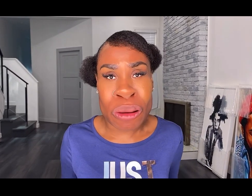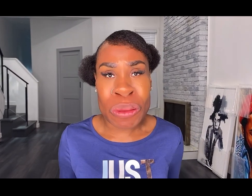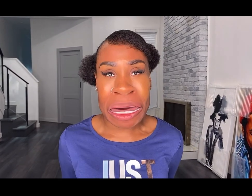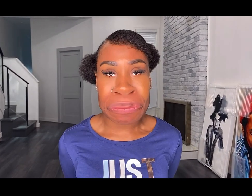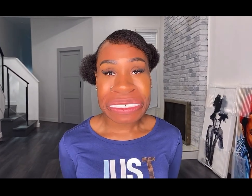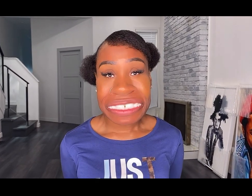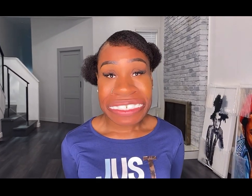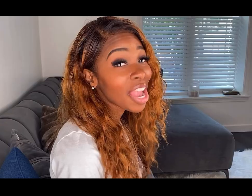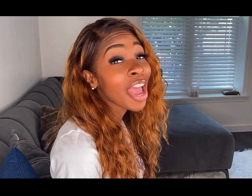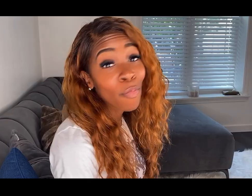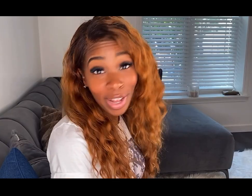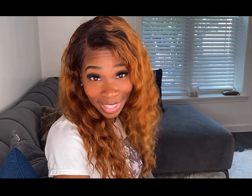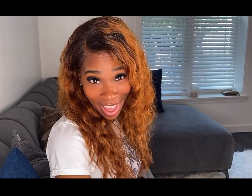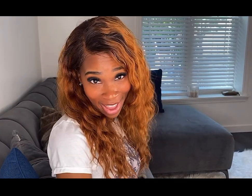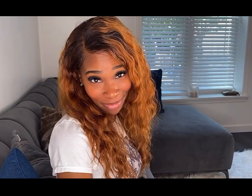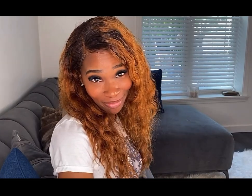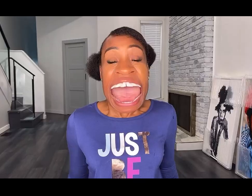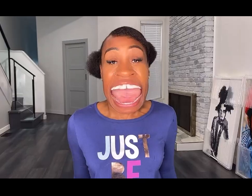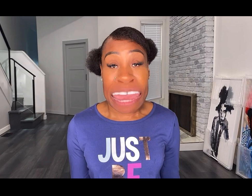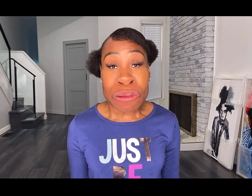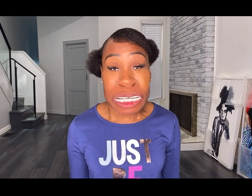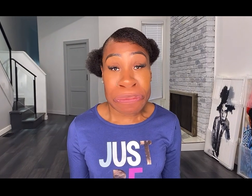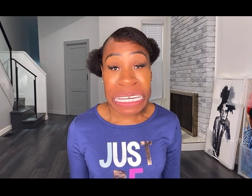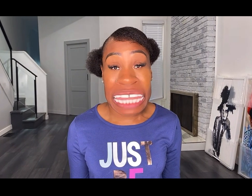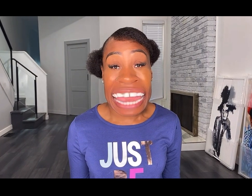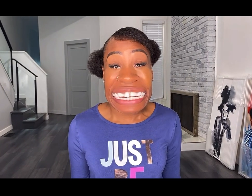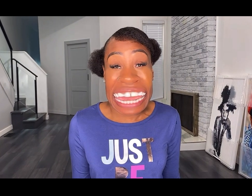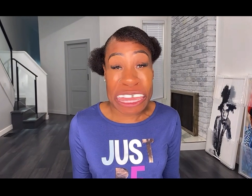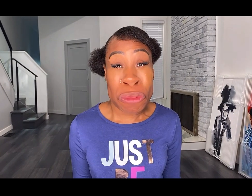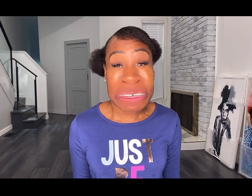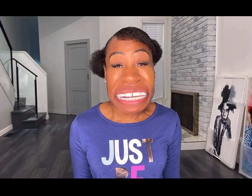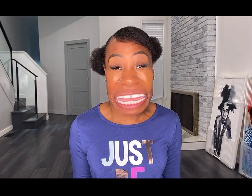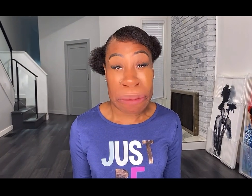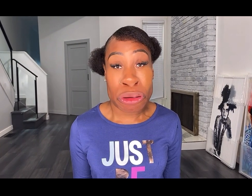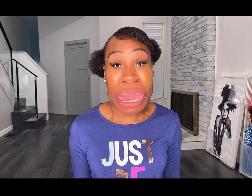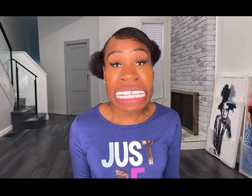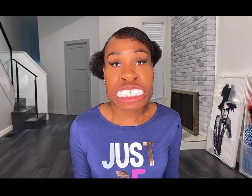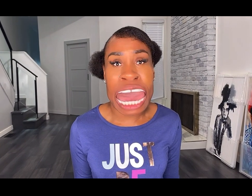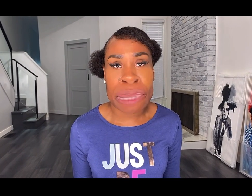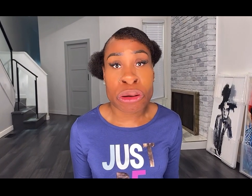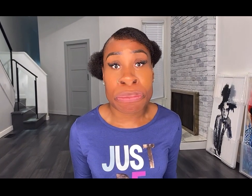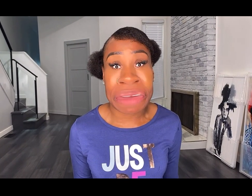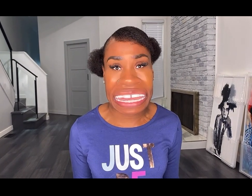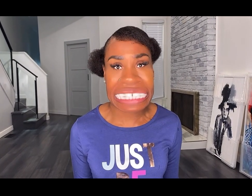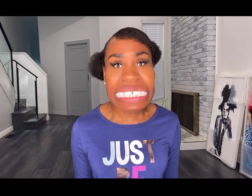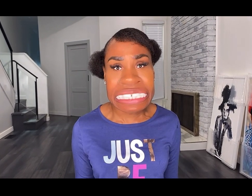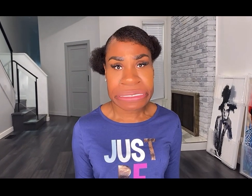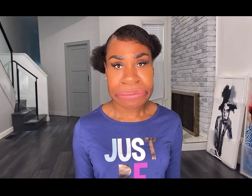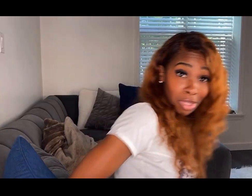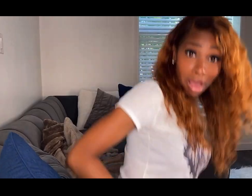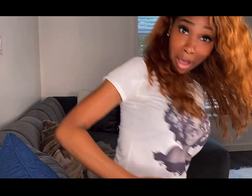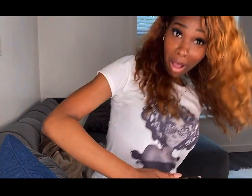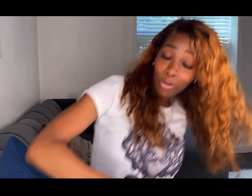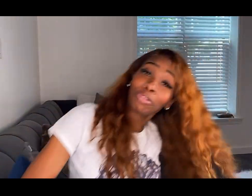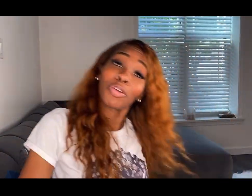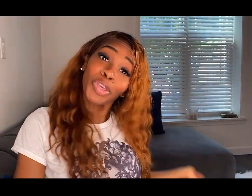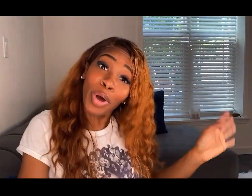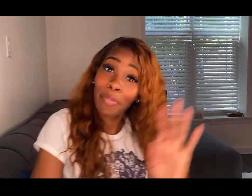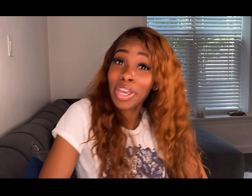grow up. And what's that? I want to be like Naomi Campbell and Tyra Banks. Oh, so you want to be